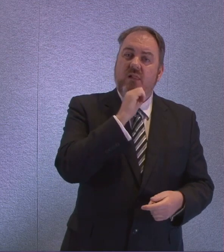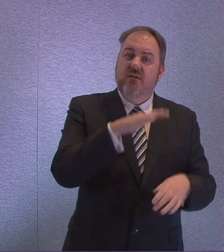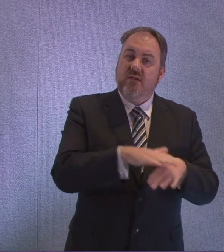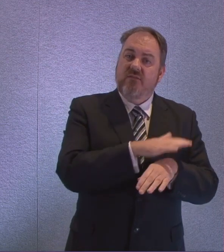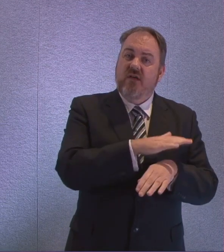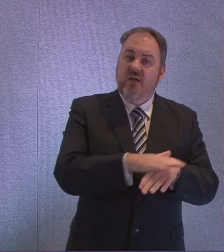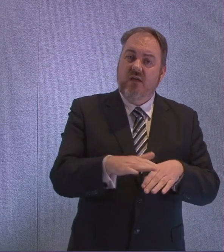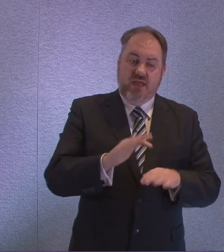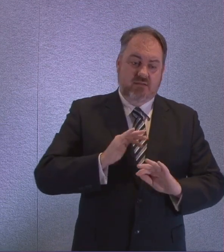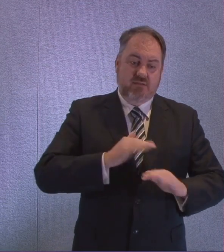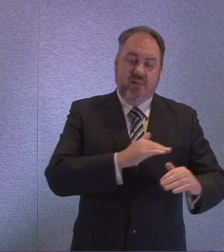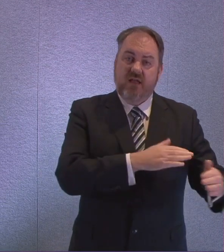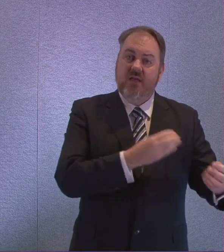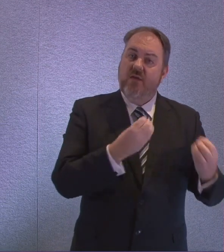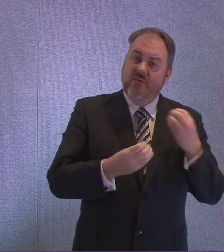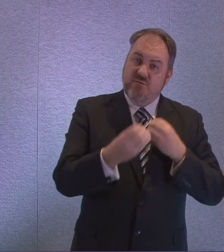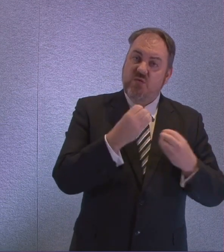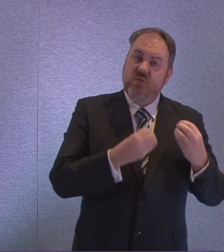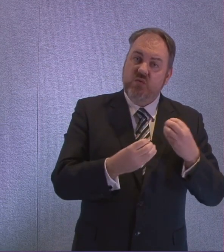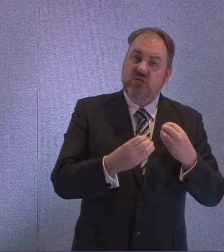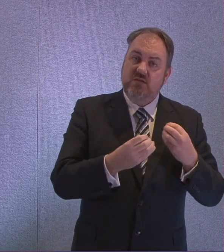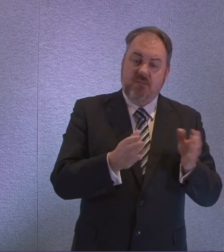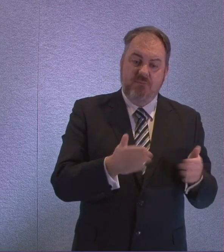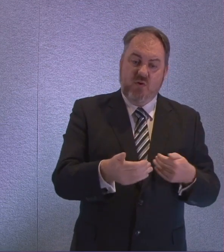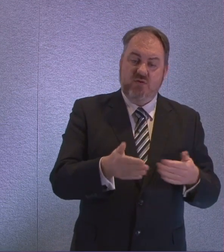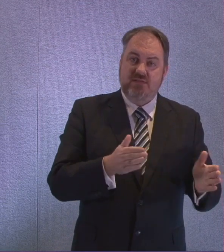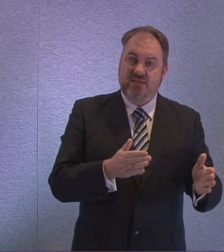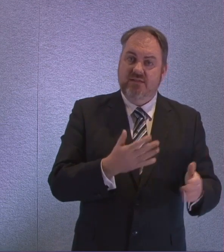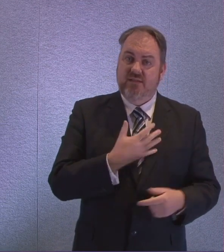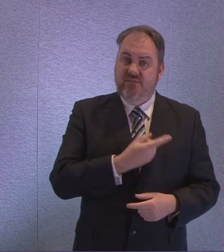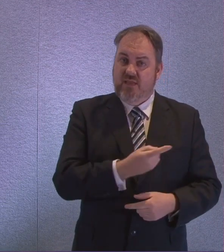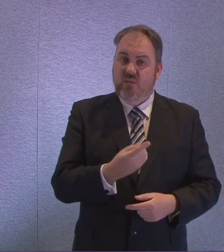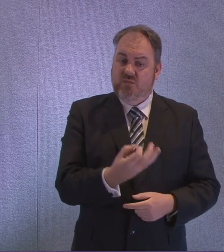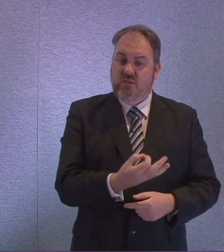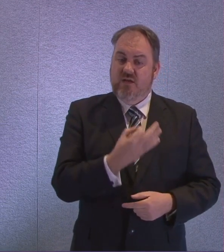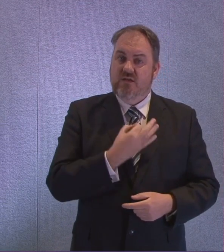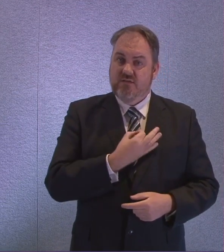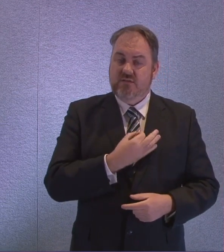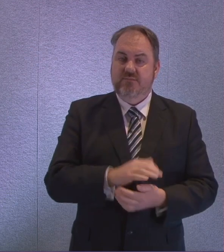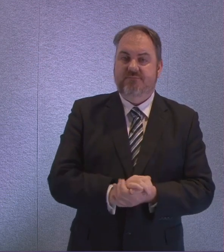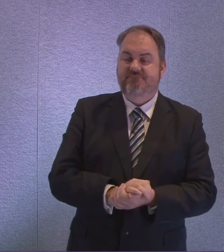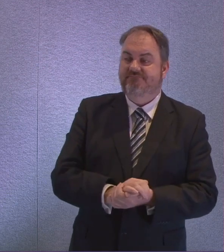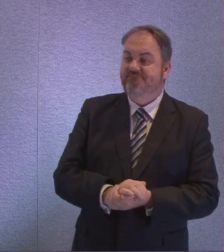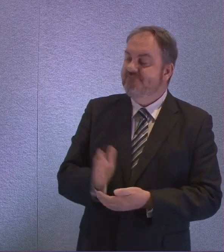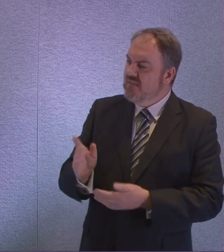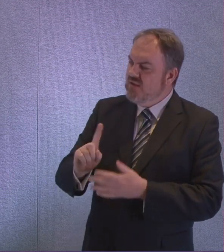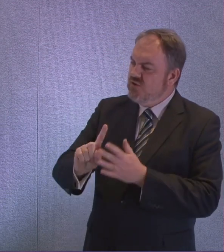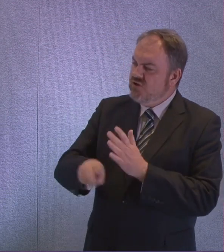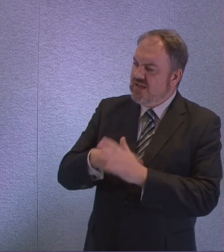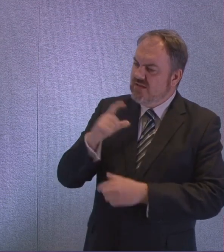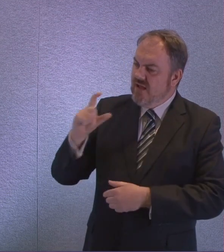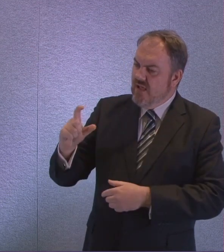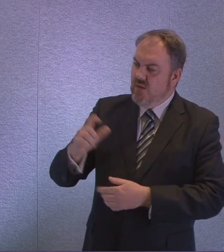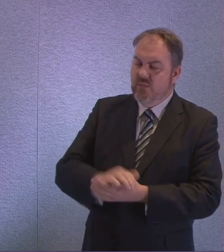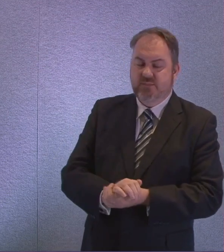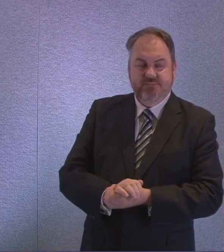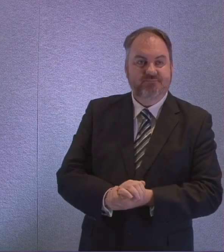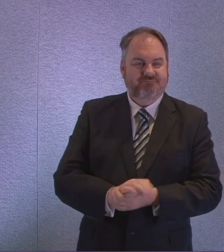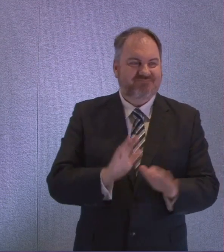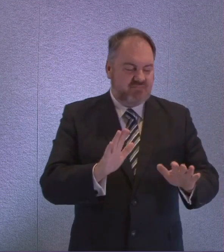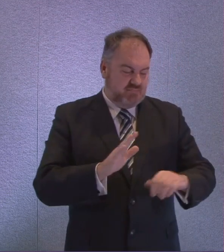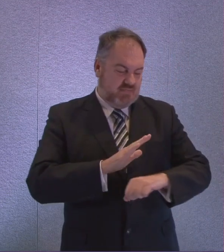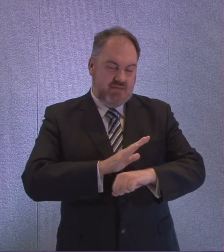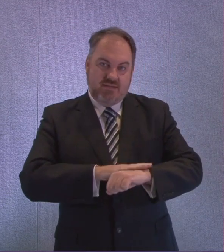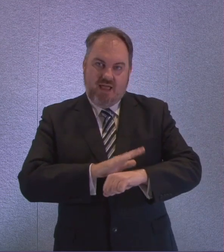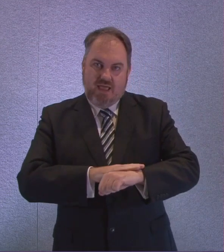register for that service and ask for that service to be delivered to them. Jackson Carleton. I'm conscious of time